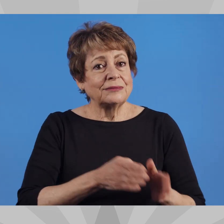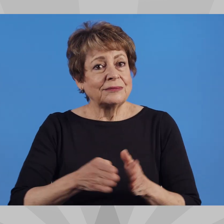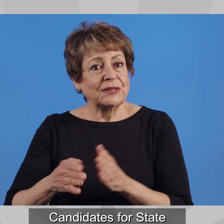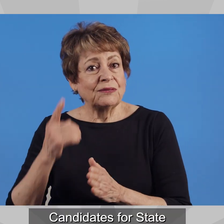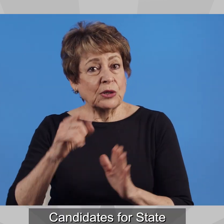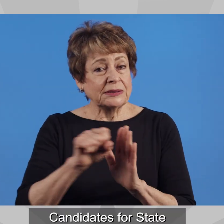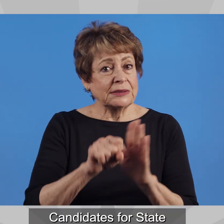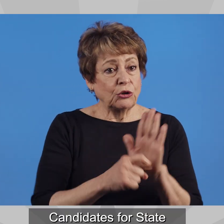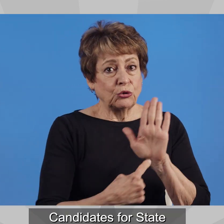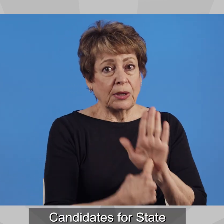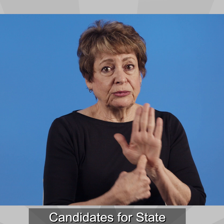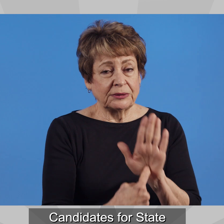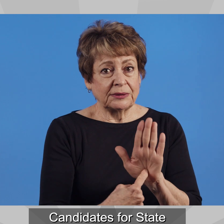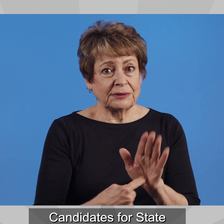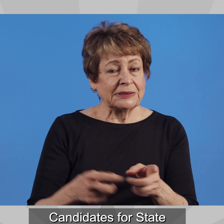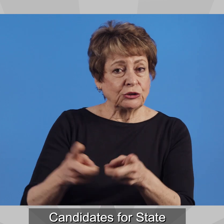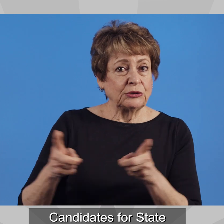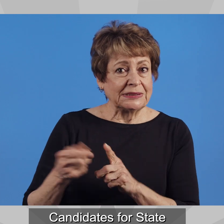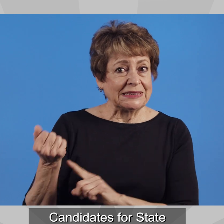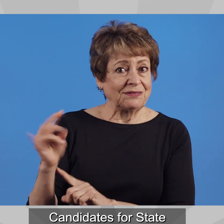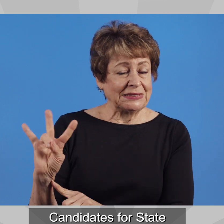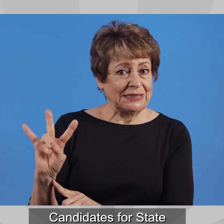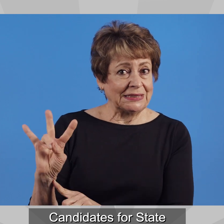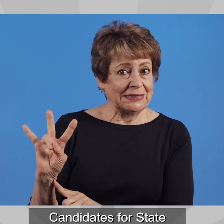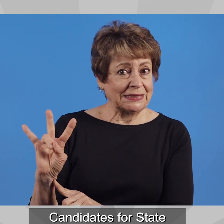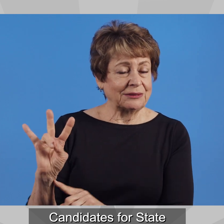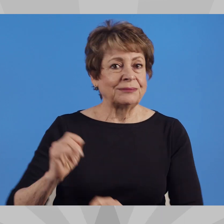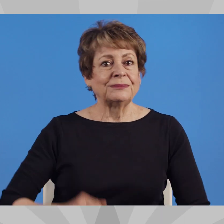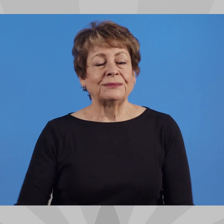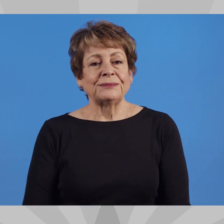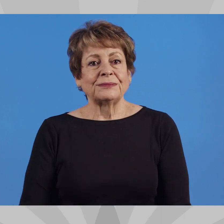Candidates for state representative District 17